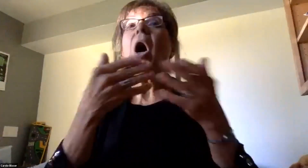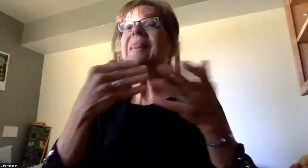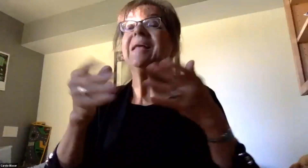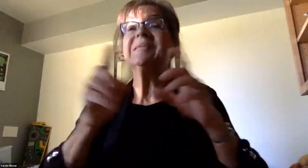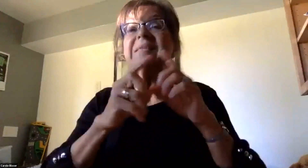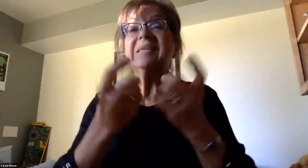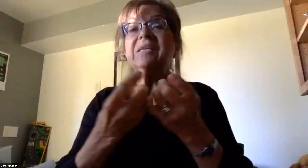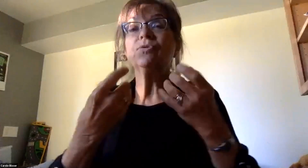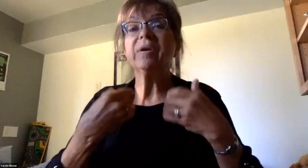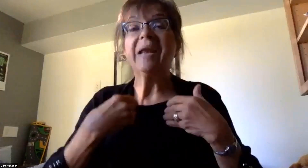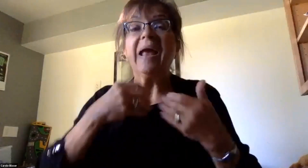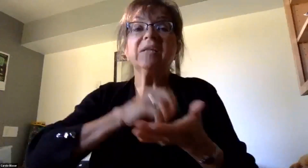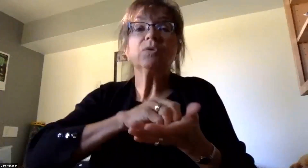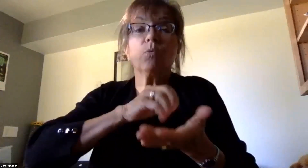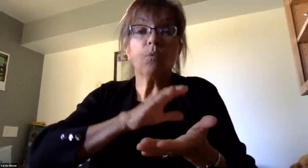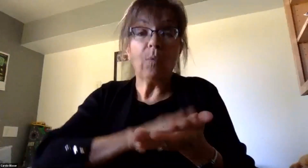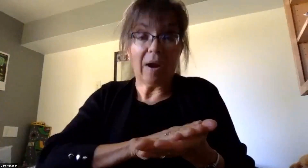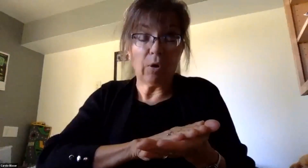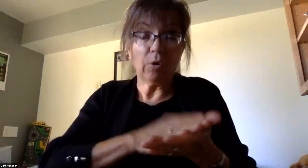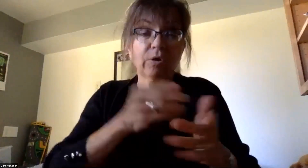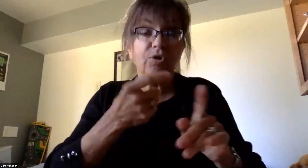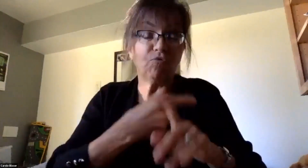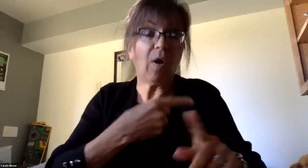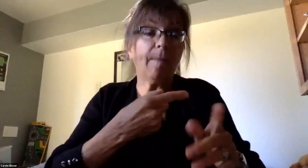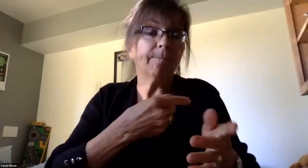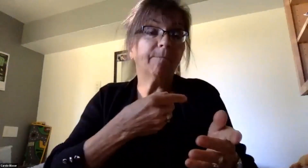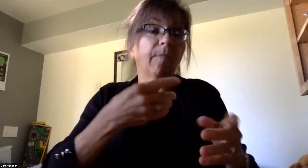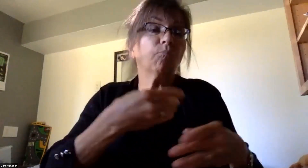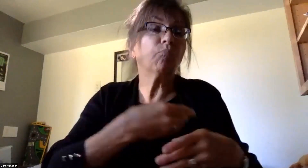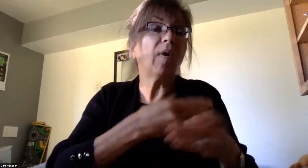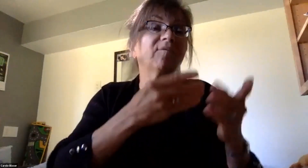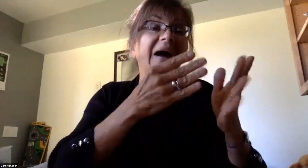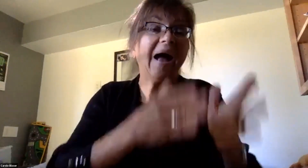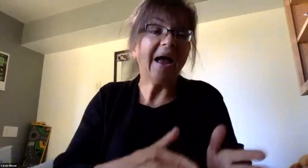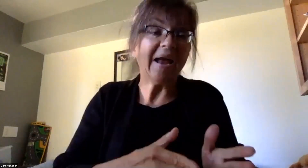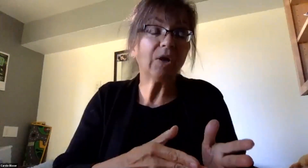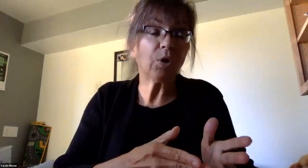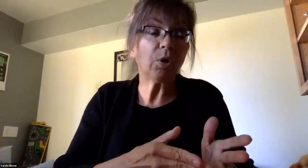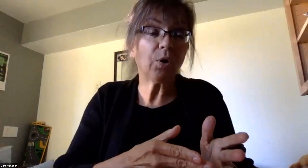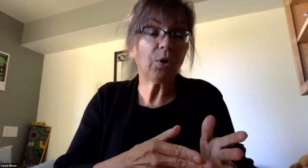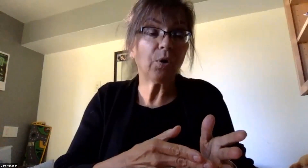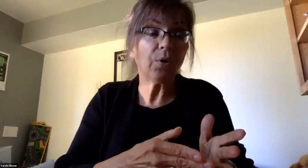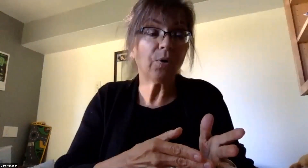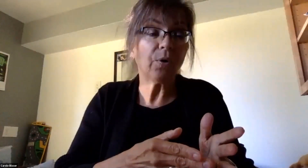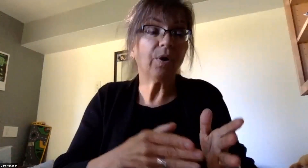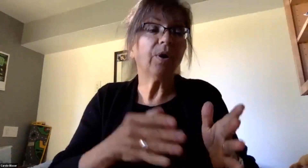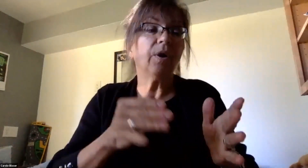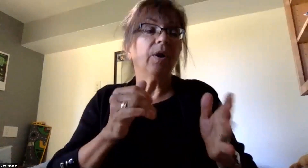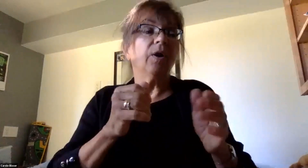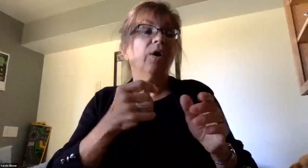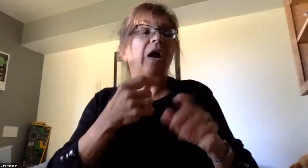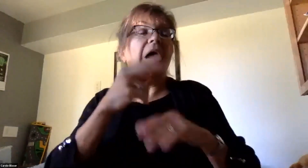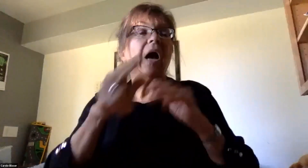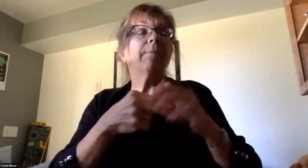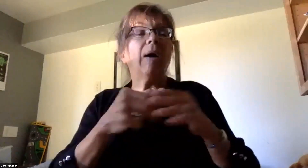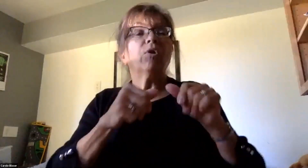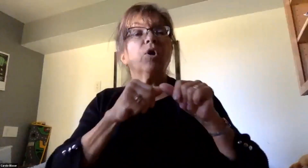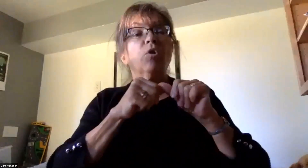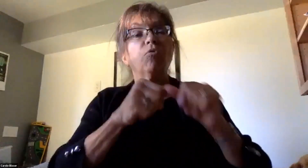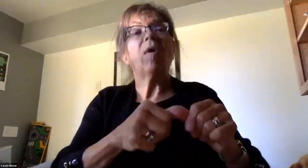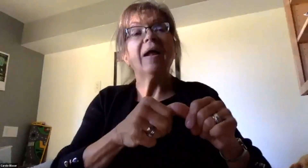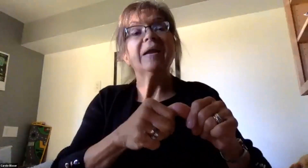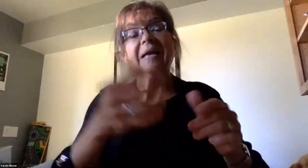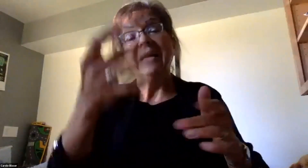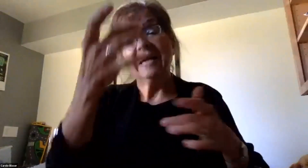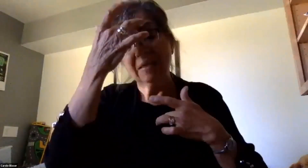documentation from a provider regarding a chronic illness that aligns to those symptoms, the child must be isolated and